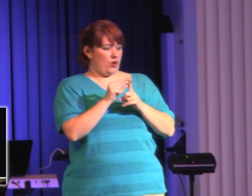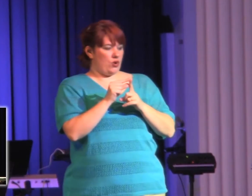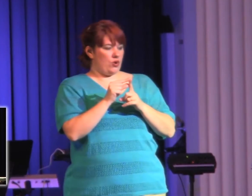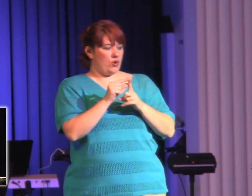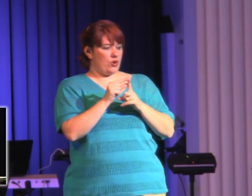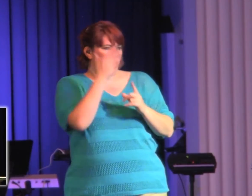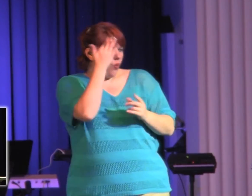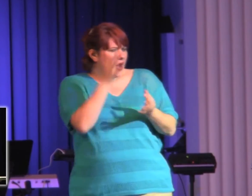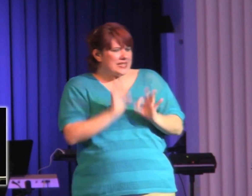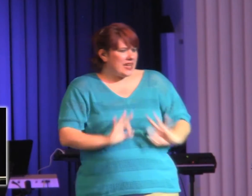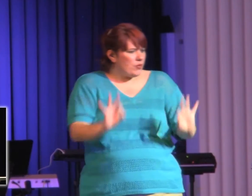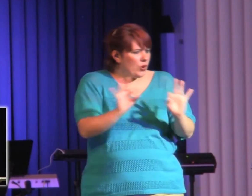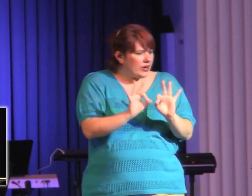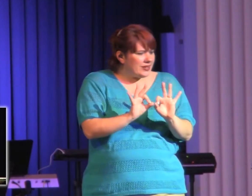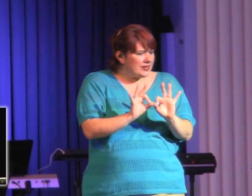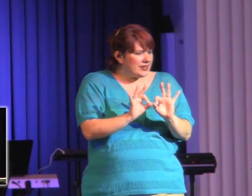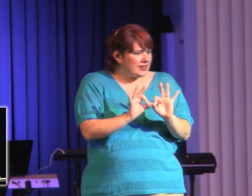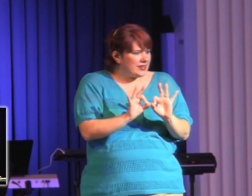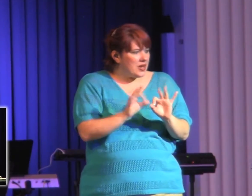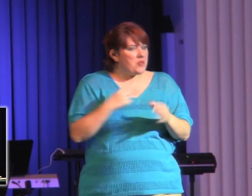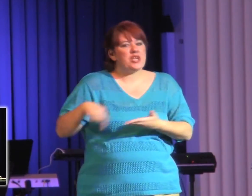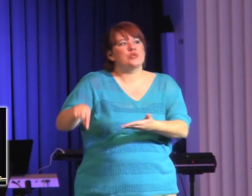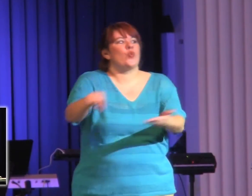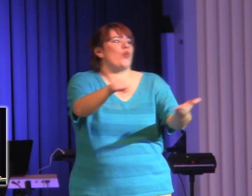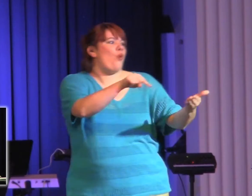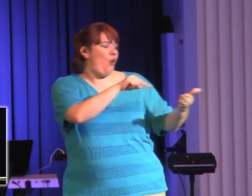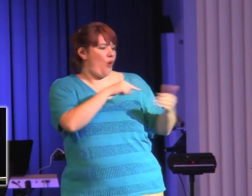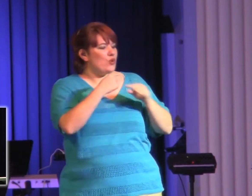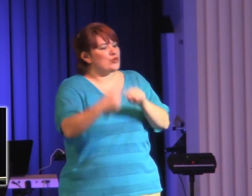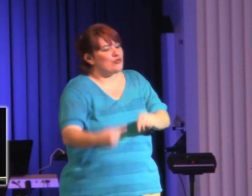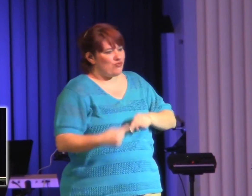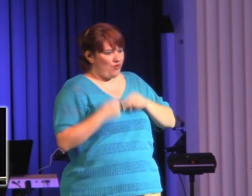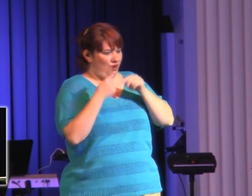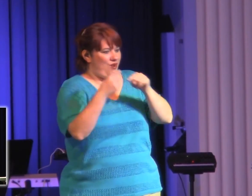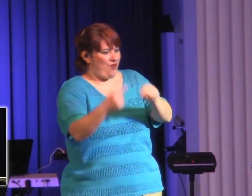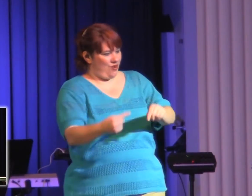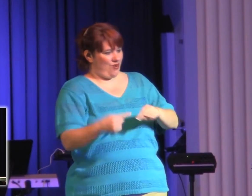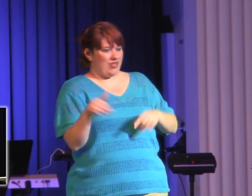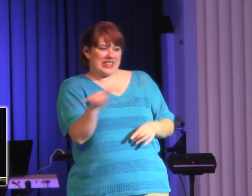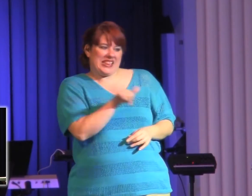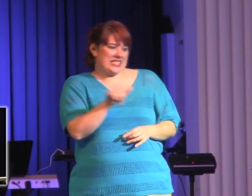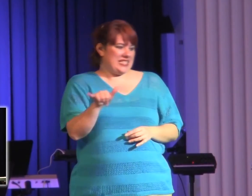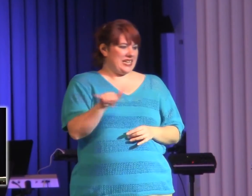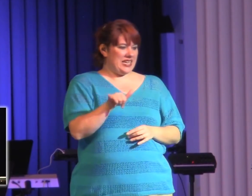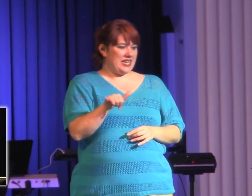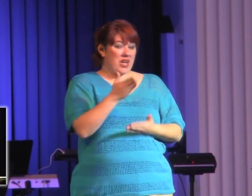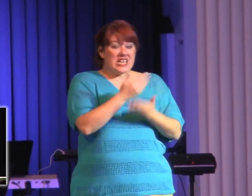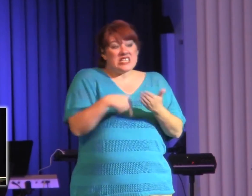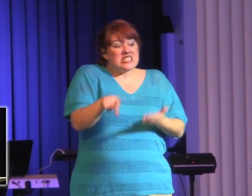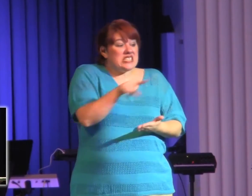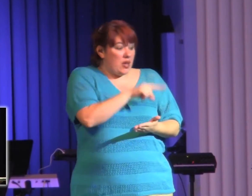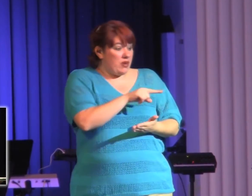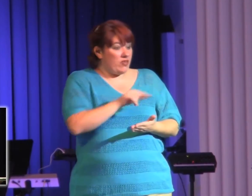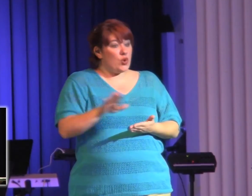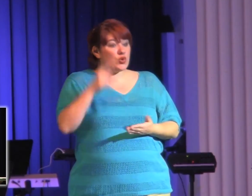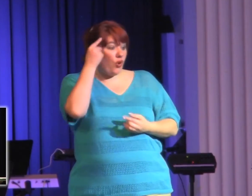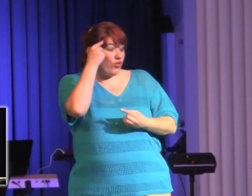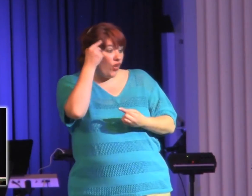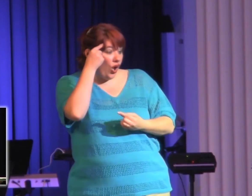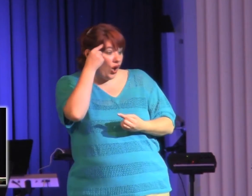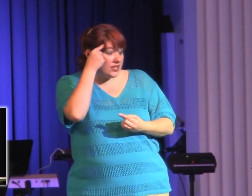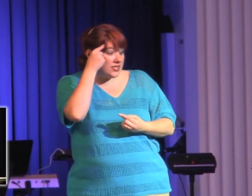See, there's some of you that you're allowing thoughts to all of a sudden become bigger than what they should be,